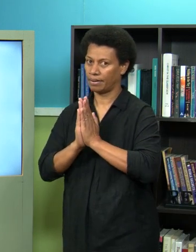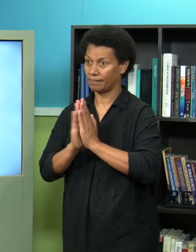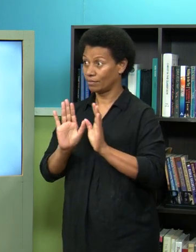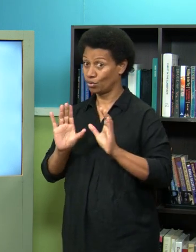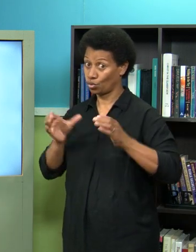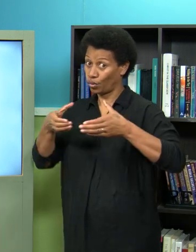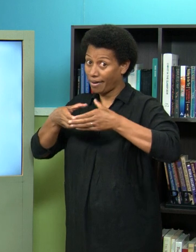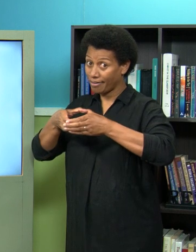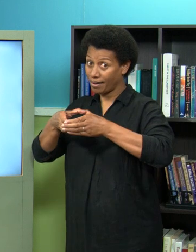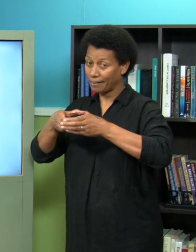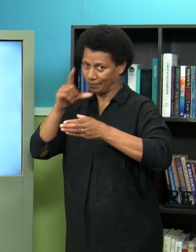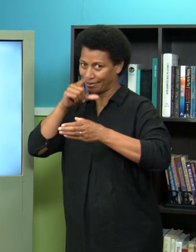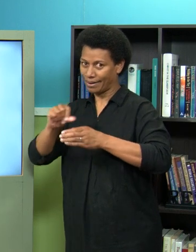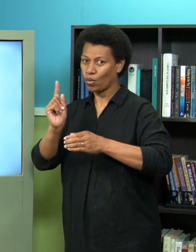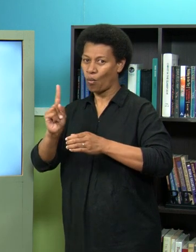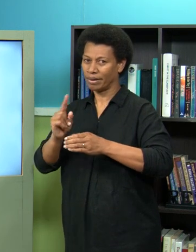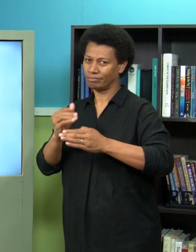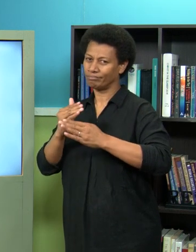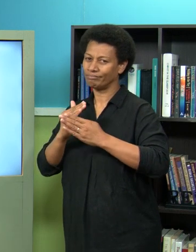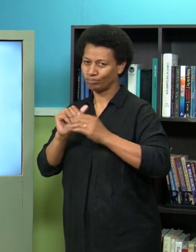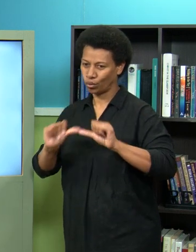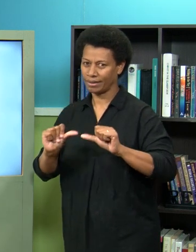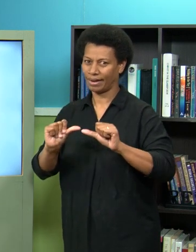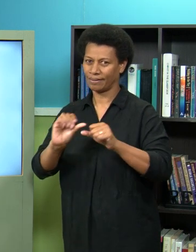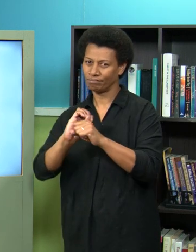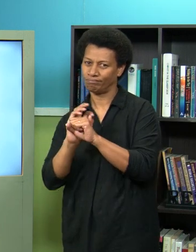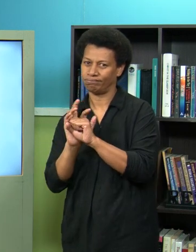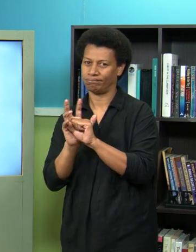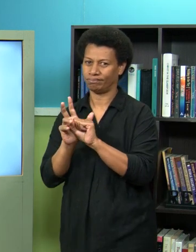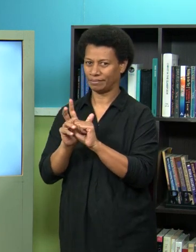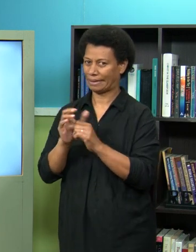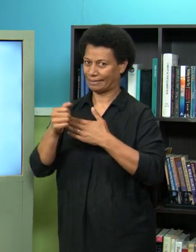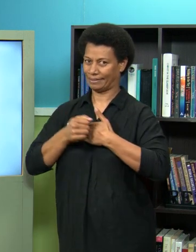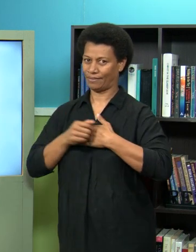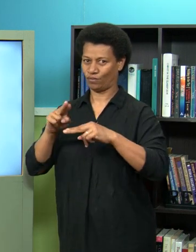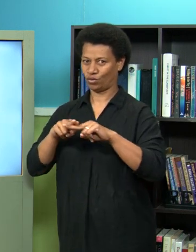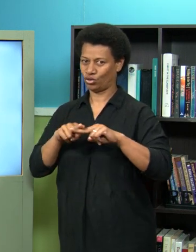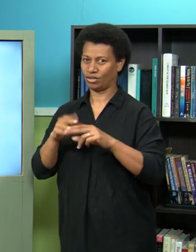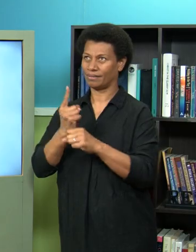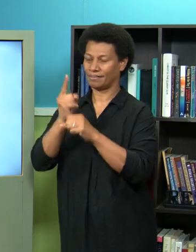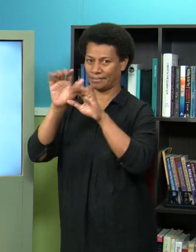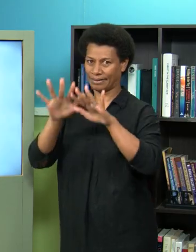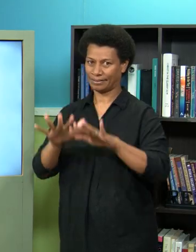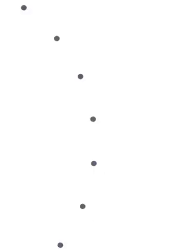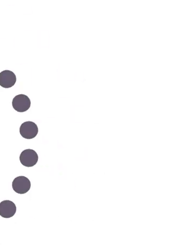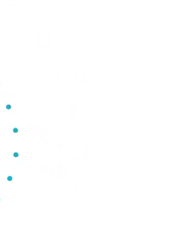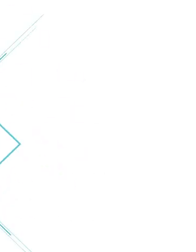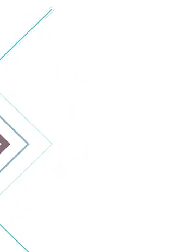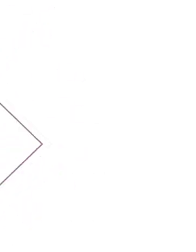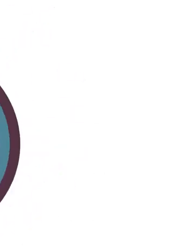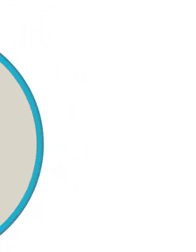covid19 and have a happier safer future for each one of us Fijians god bless you thank you very much